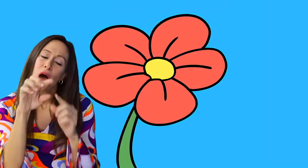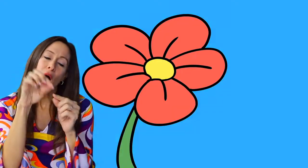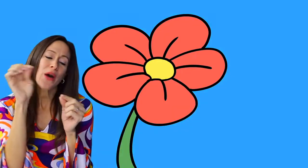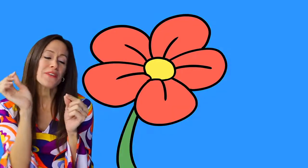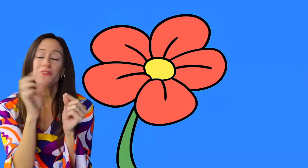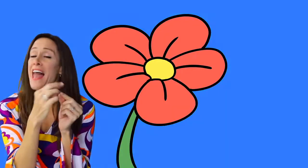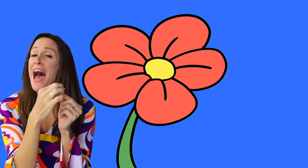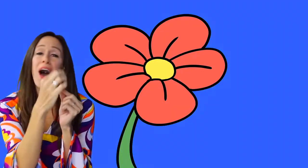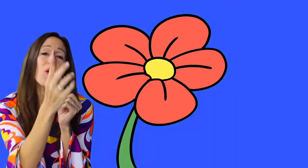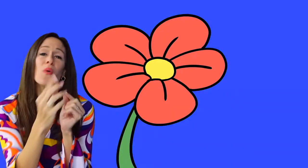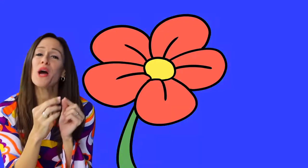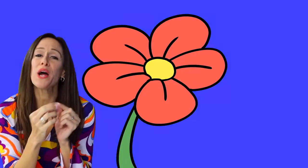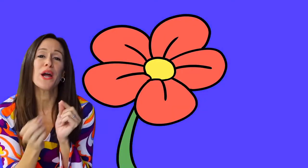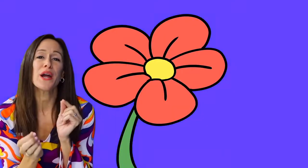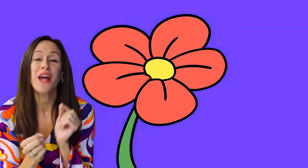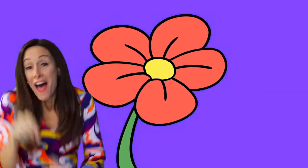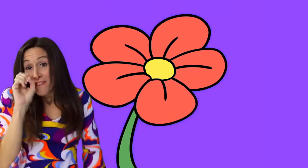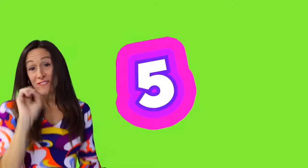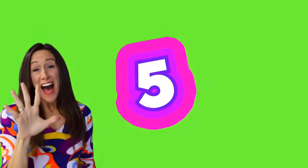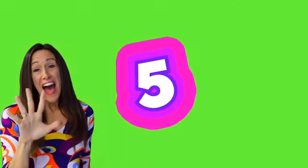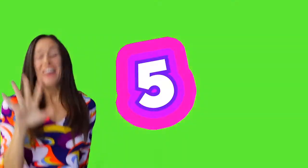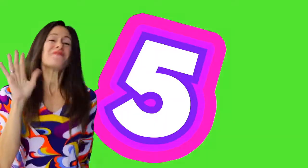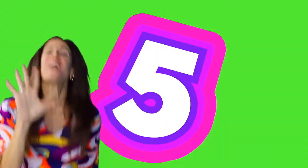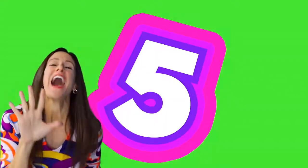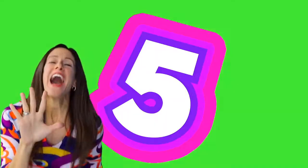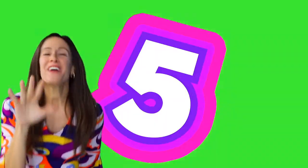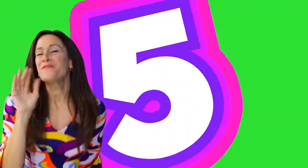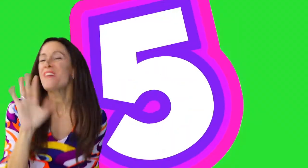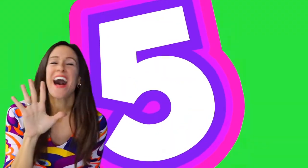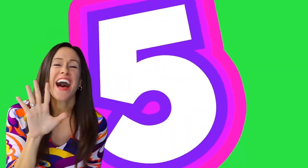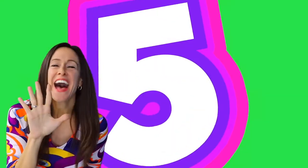on a flower Five, five, five